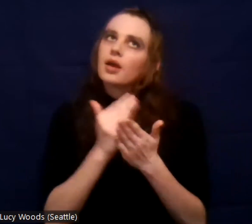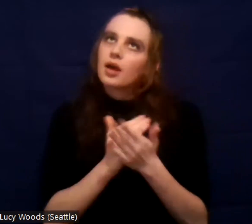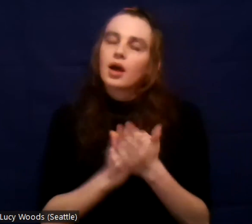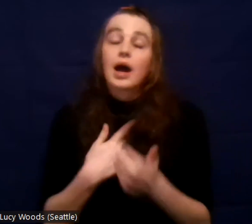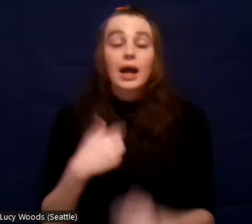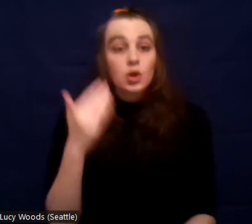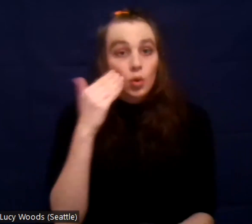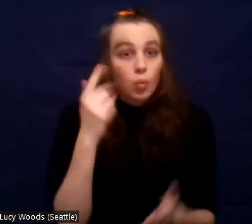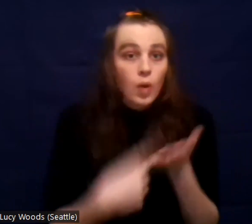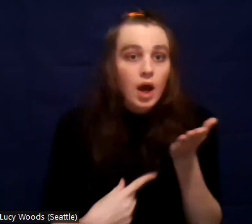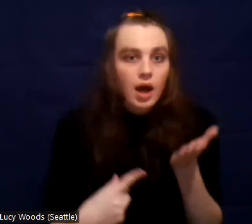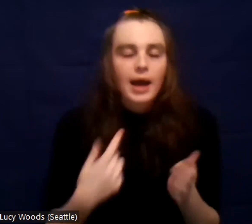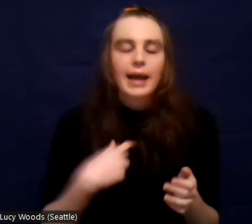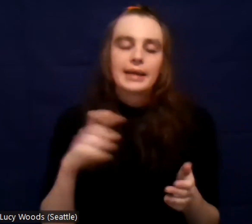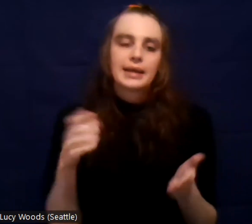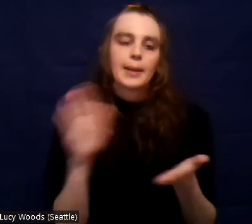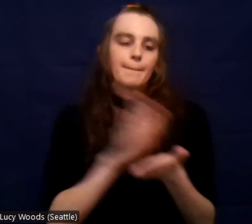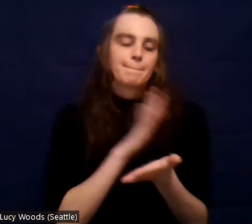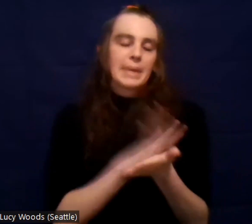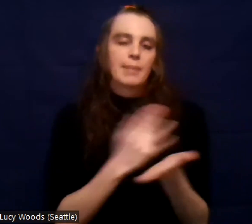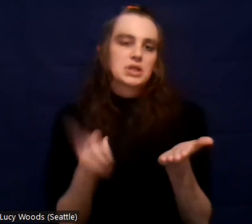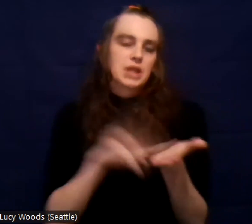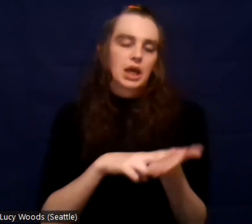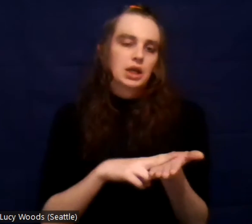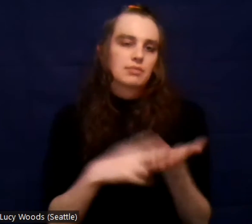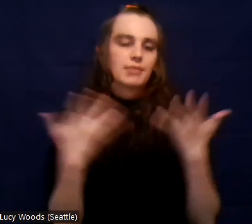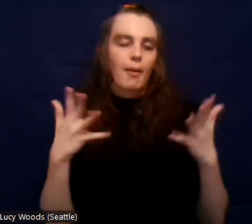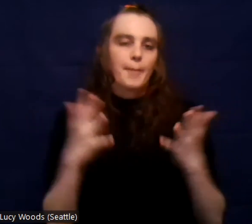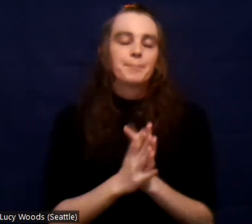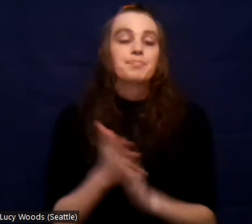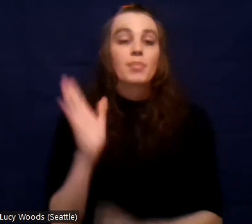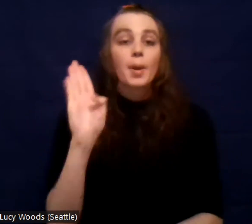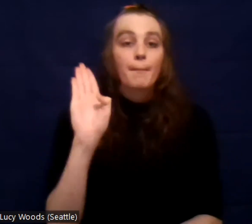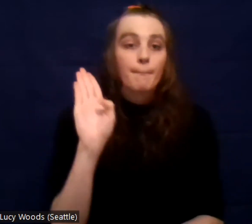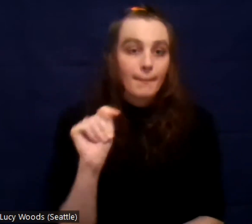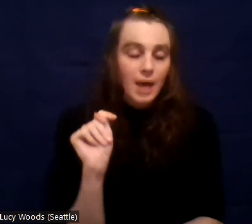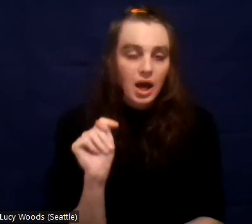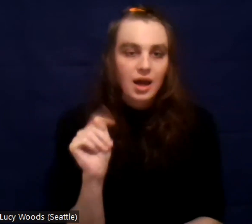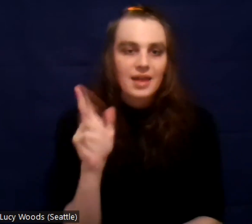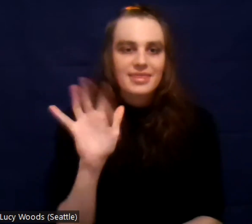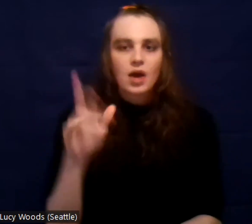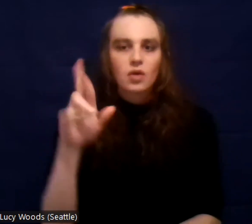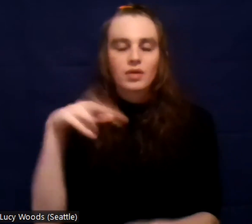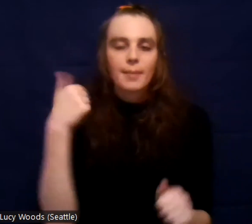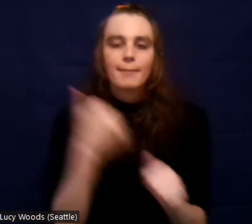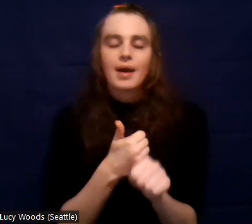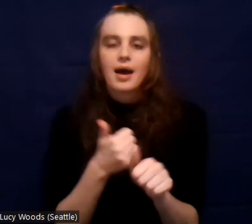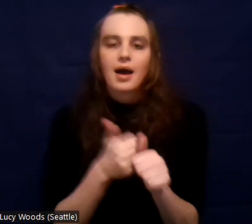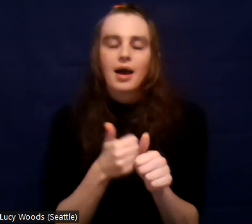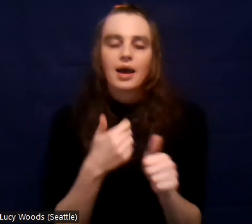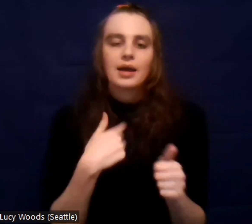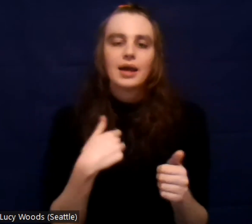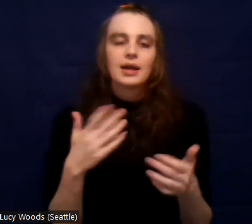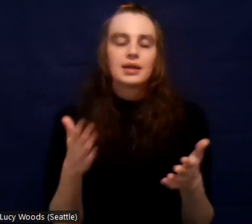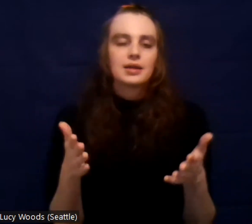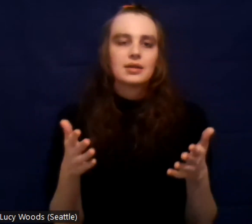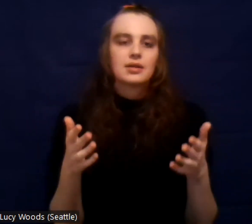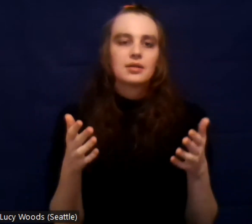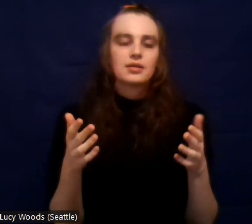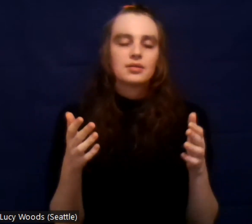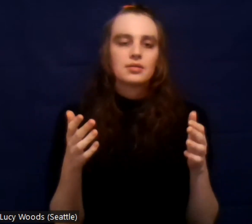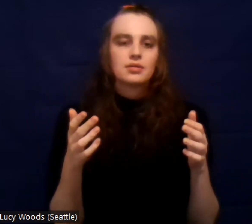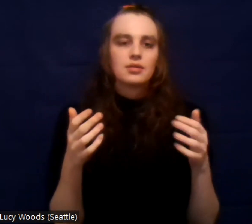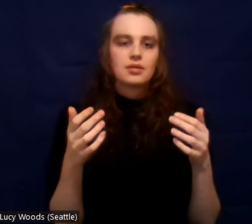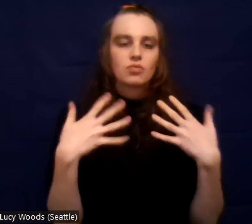that's all it took for me to get into that room. Um, and all these years where I didn't feel a part of